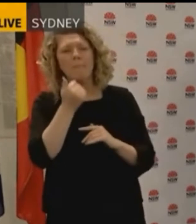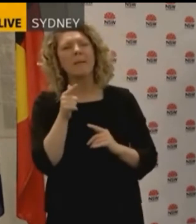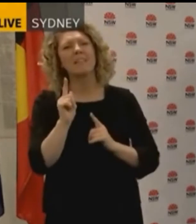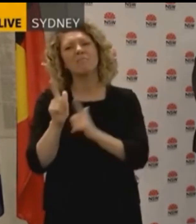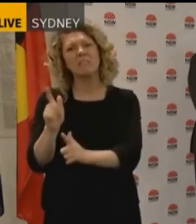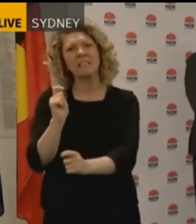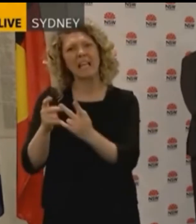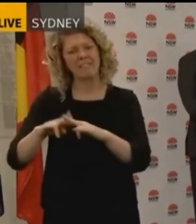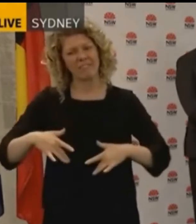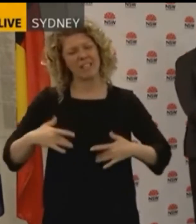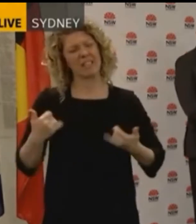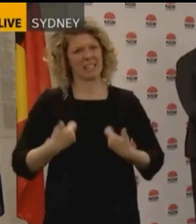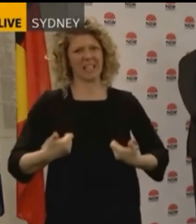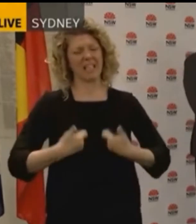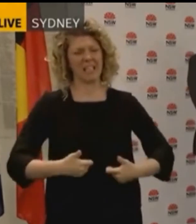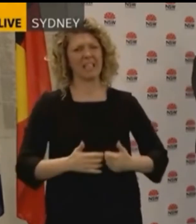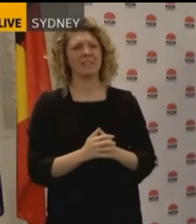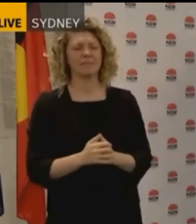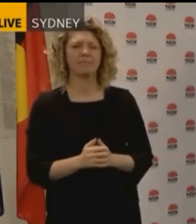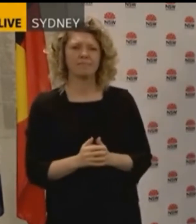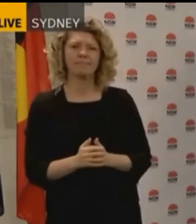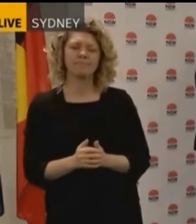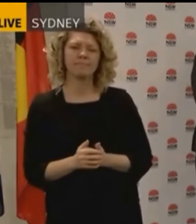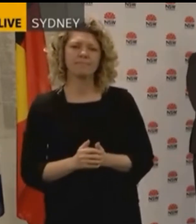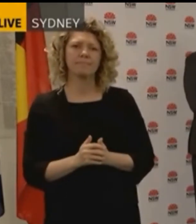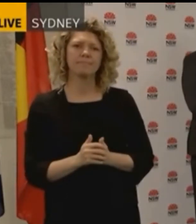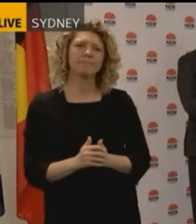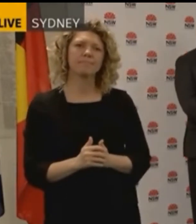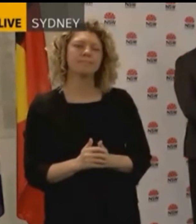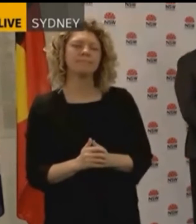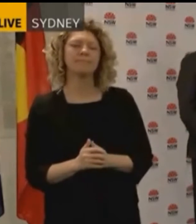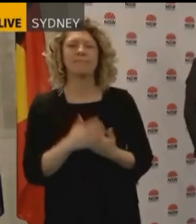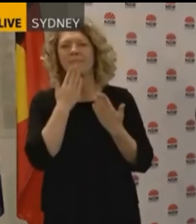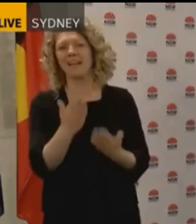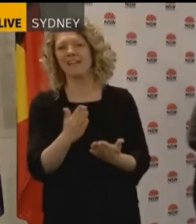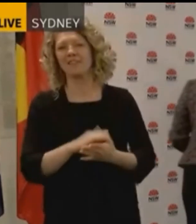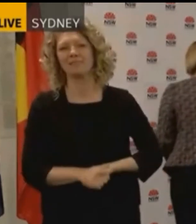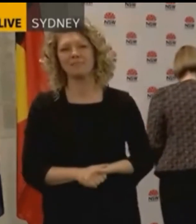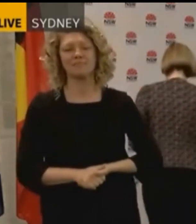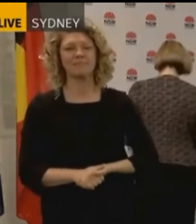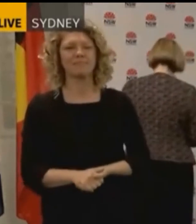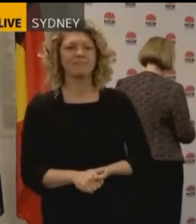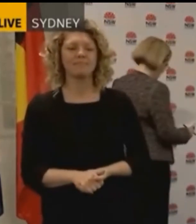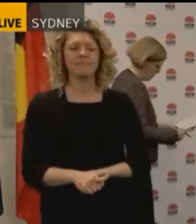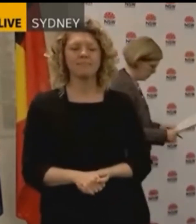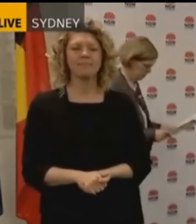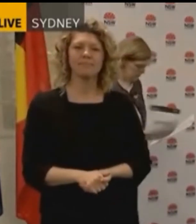considered casual contacts and must be tested should they have any symptoms at all. Thank you. Thanks Gary.